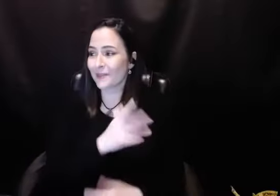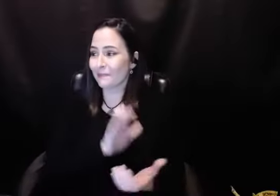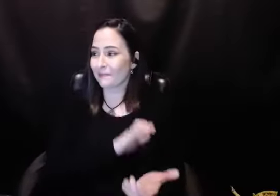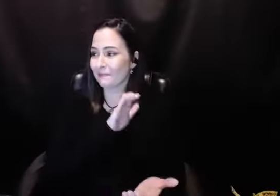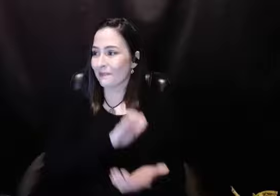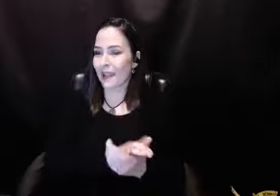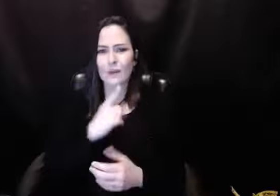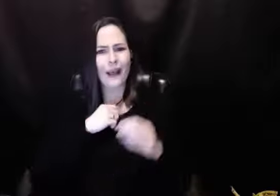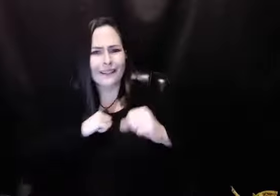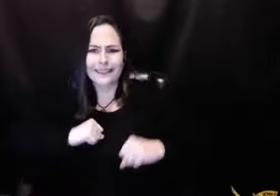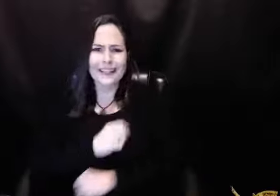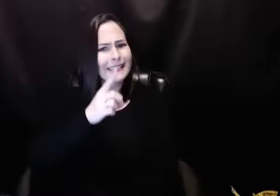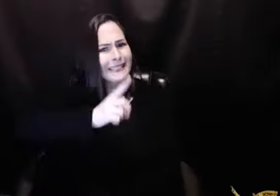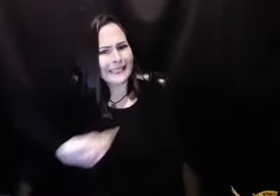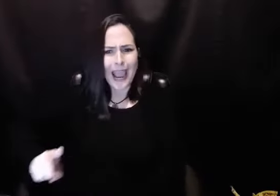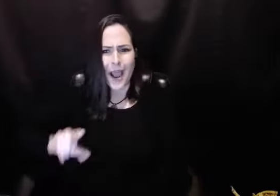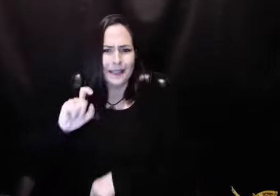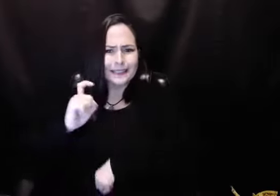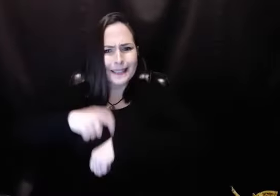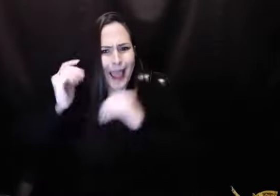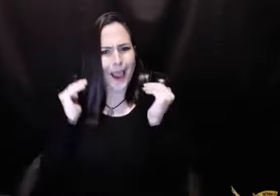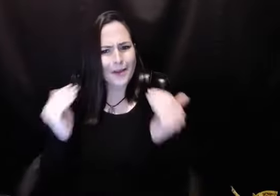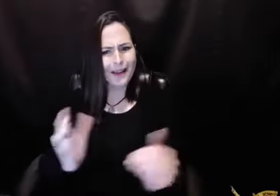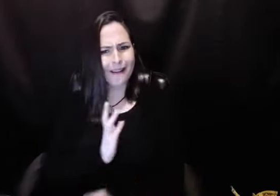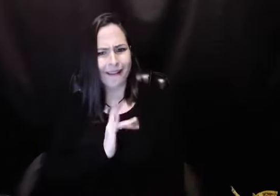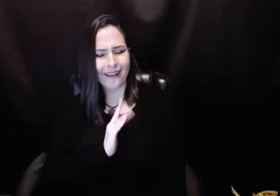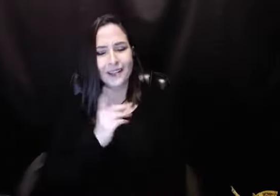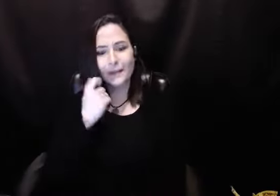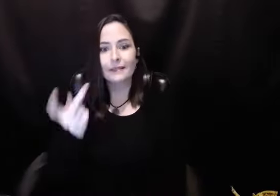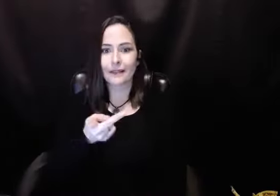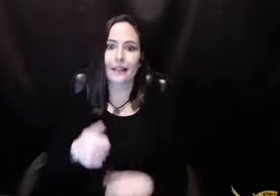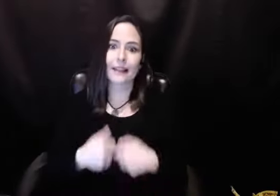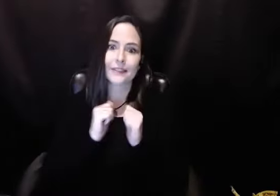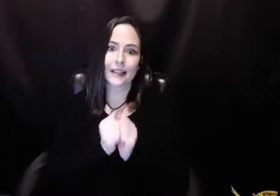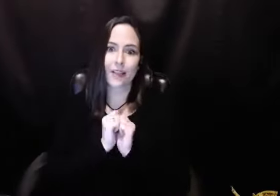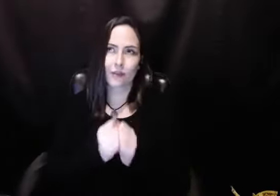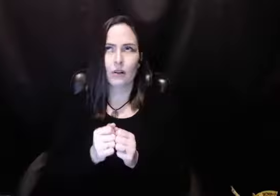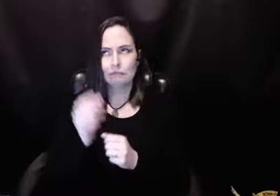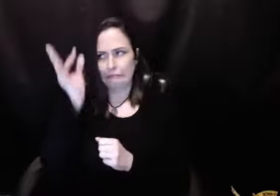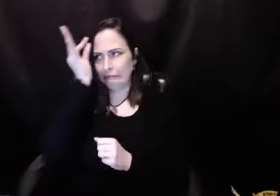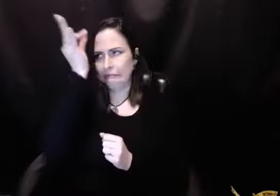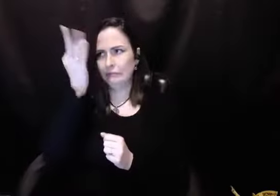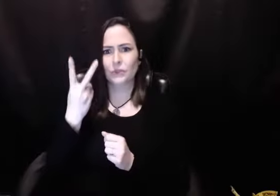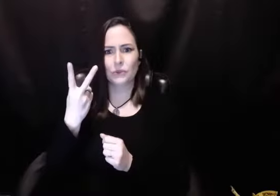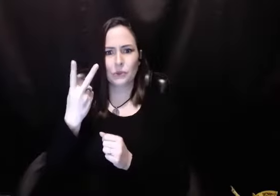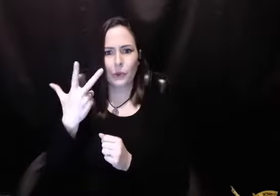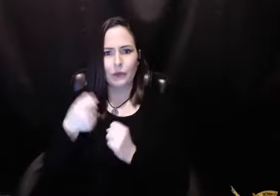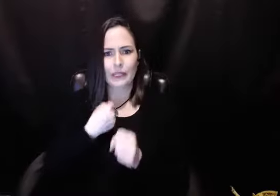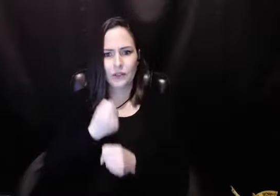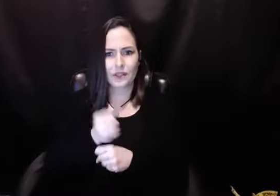and said, guess what? We're going to get married. And I said, well, hot damn, it's about time. Because they'd been living